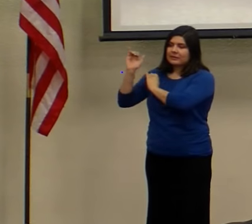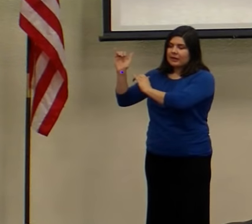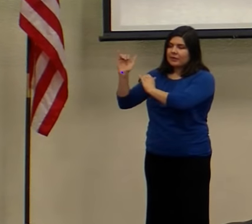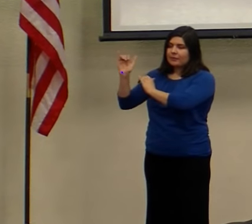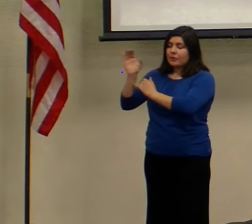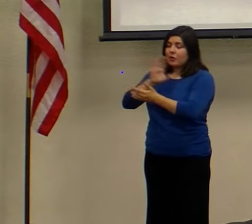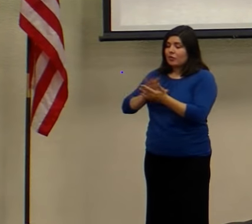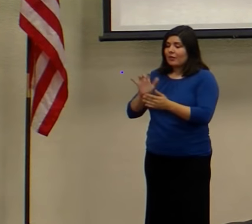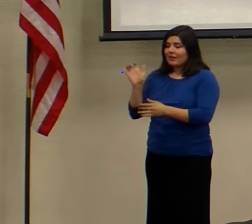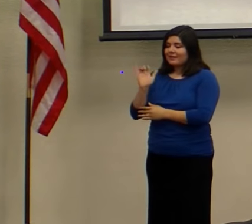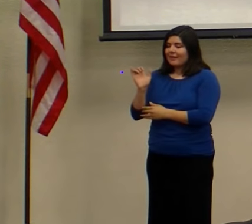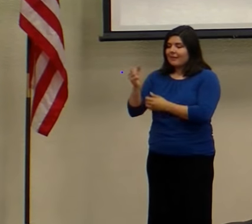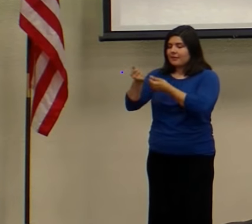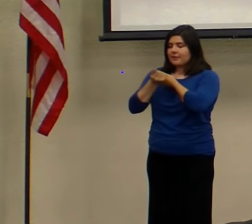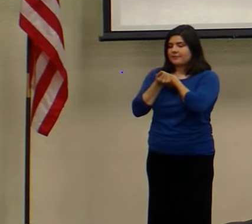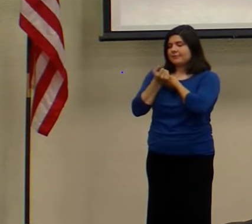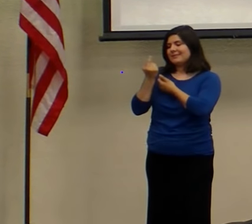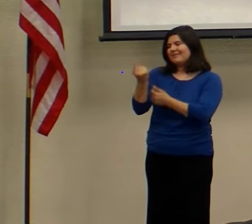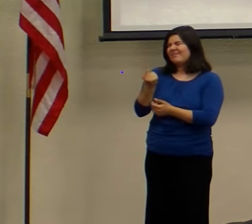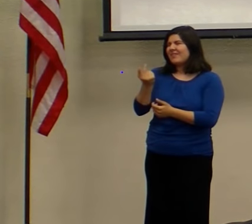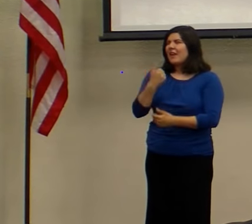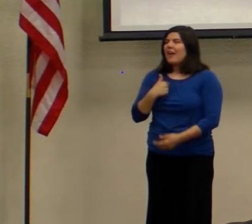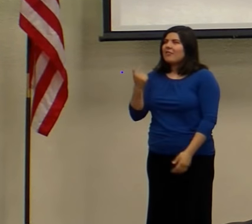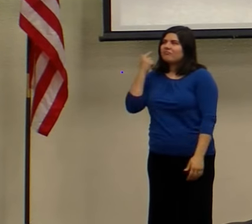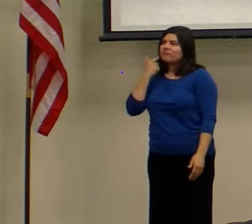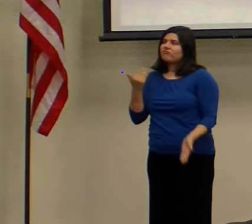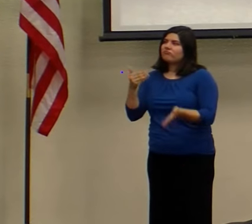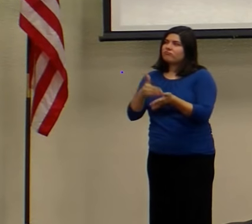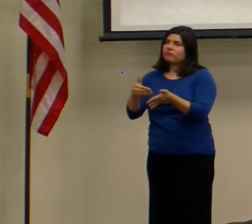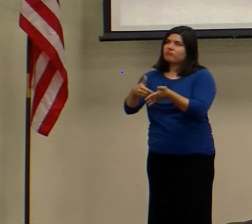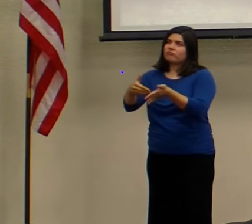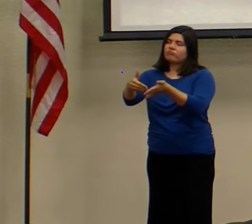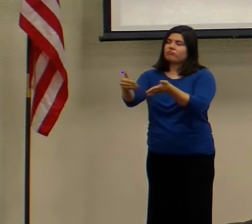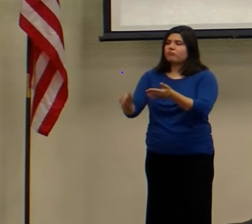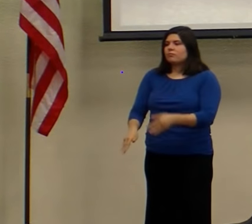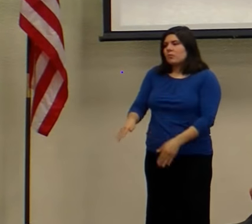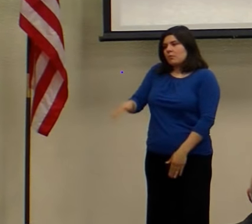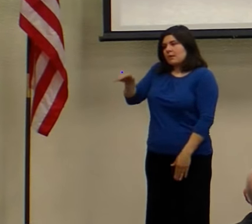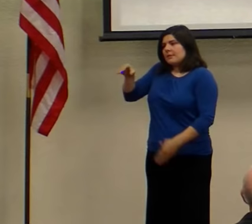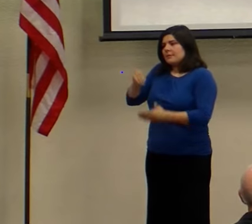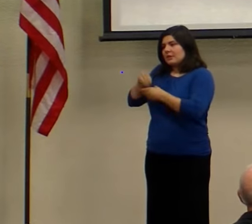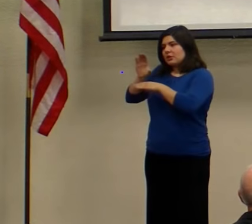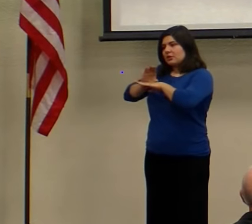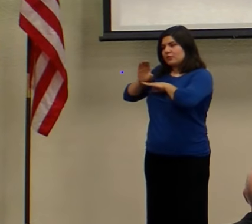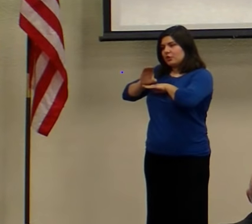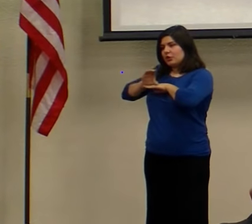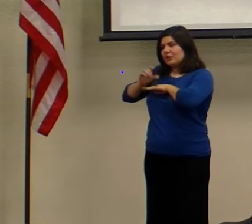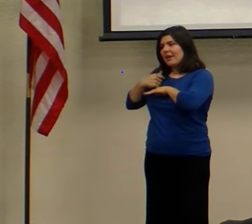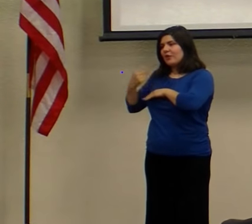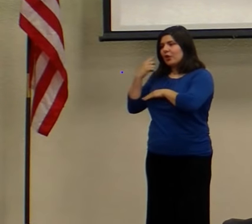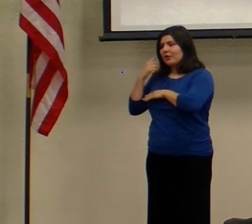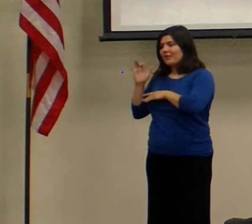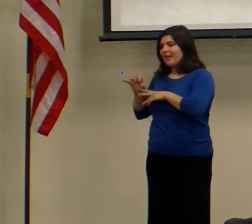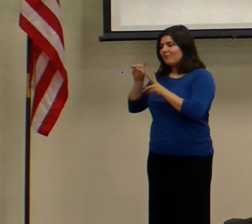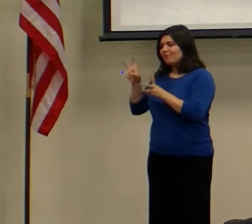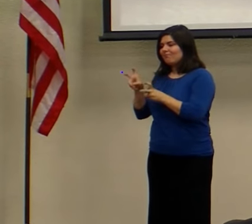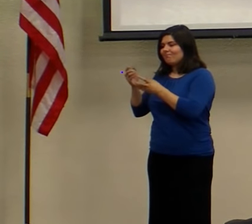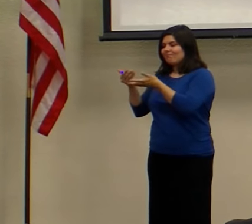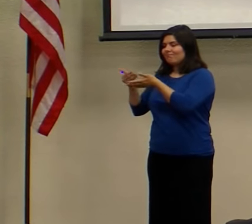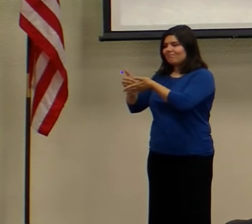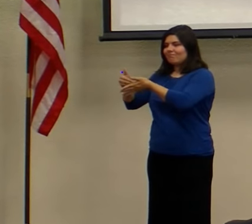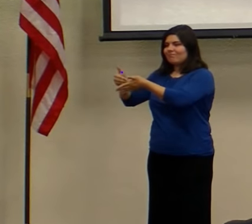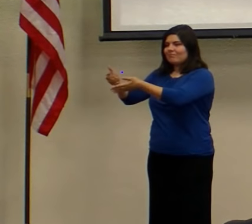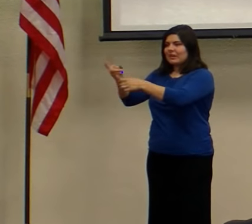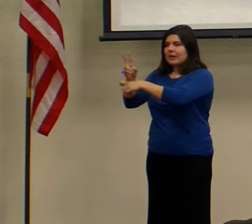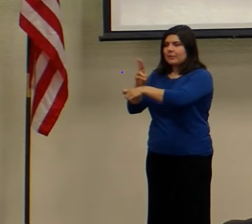Christlike love is something that I've heard a lot growing up in the church. I've heard that term used many times. And